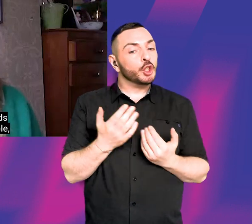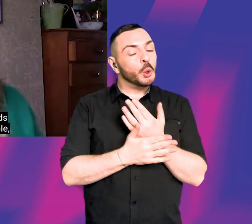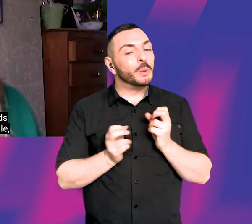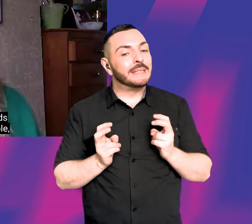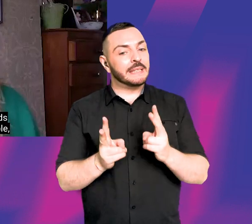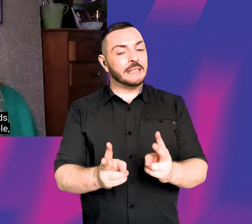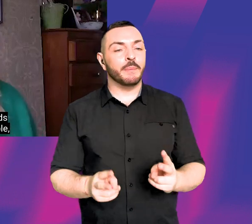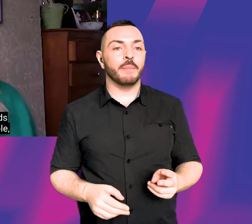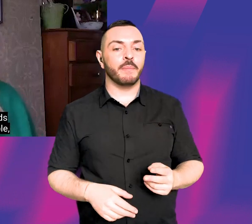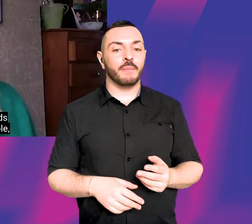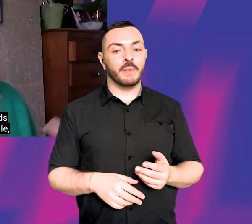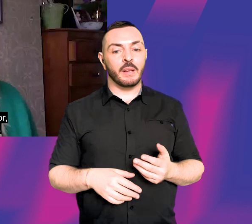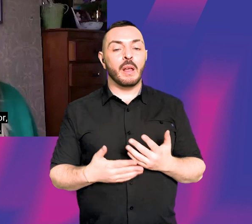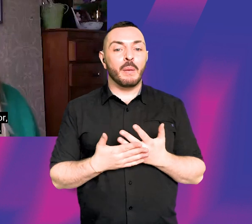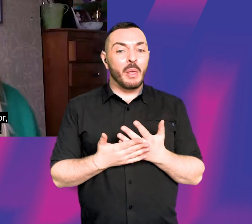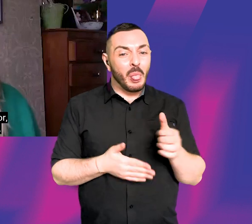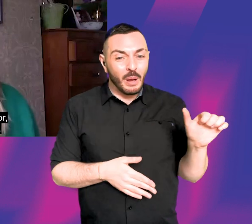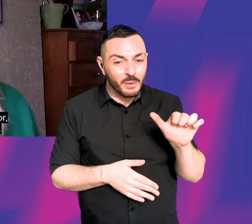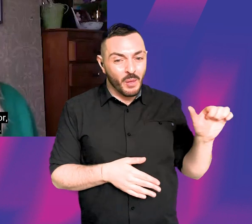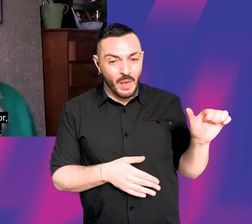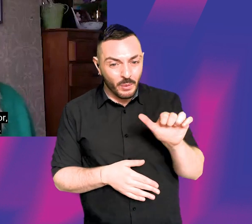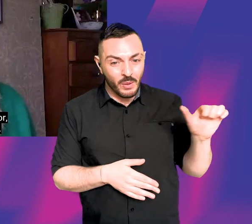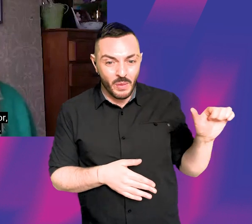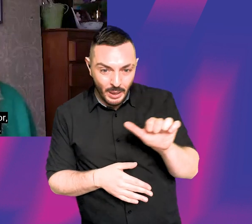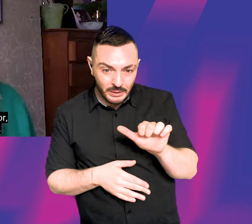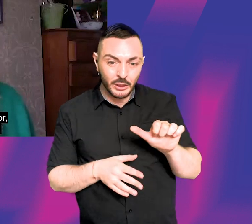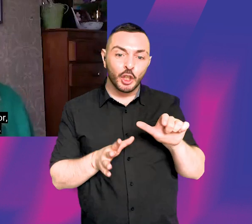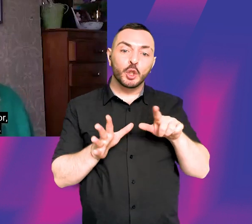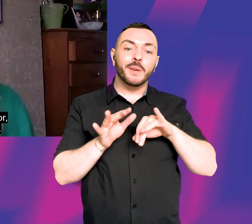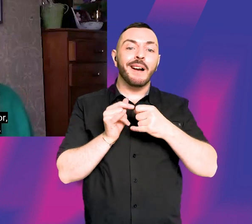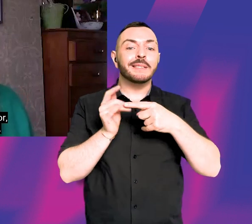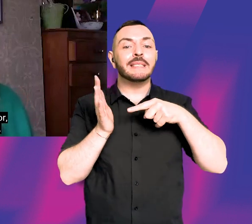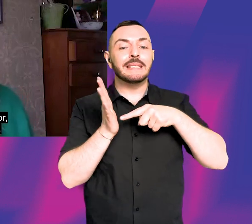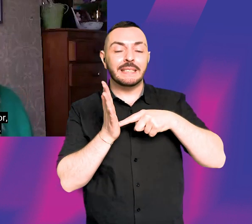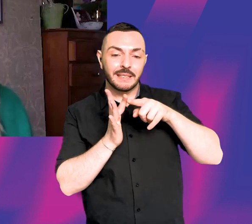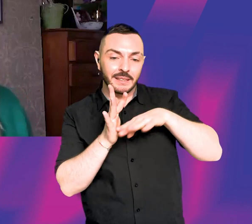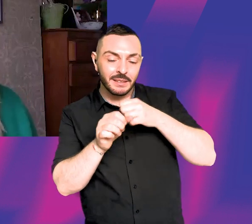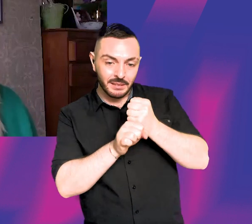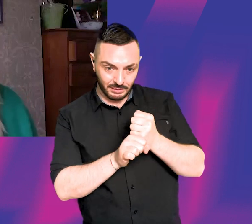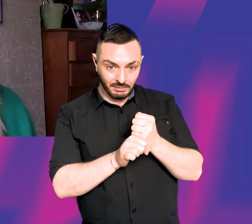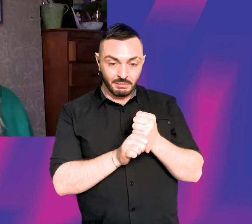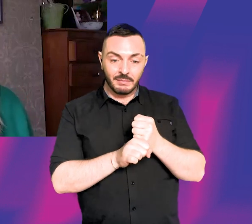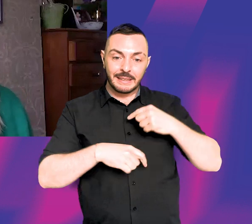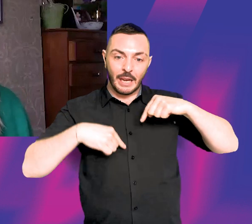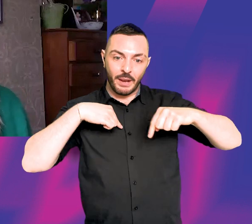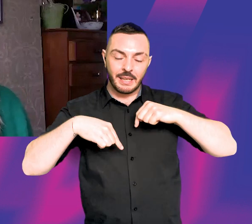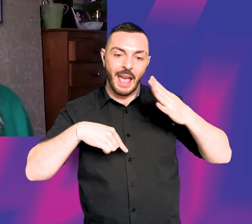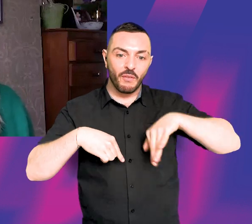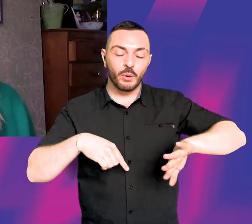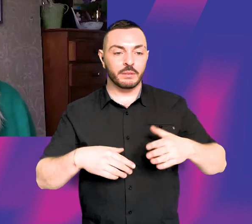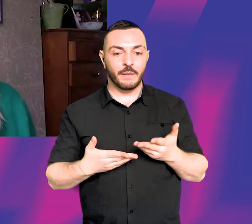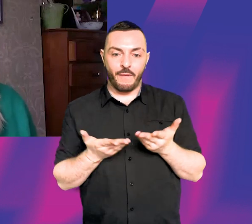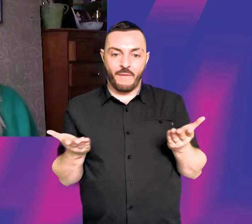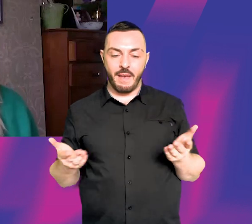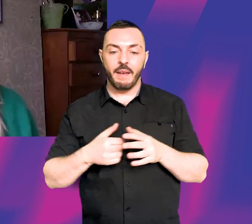you know, thousands of people, literally thousands of people can send tapes into a casting director is much more democratic for sure. Like everybody gets a shot, but